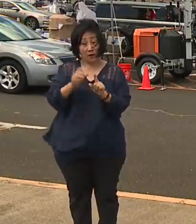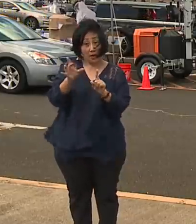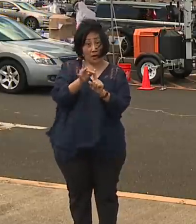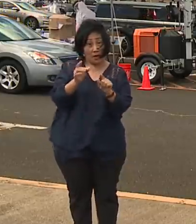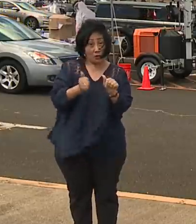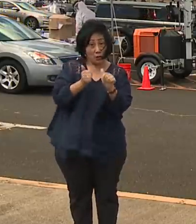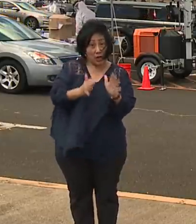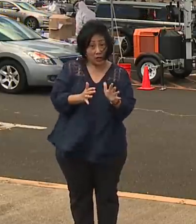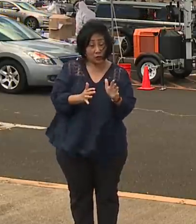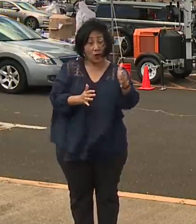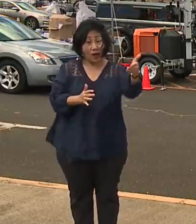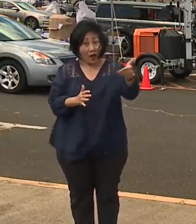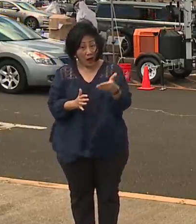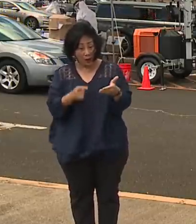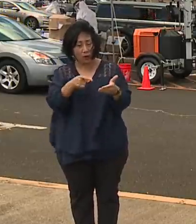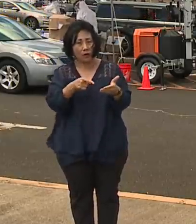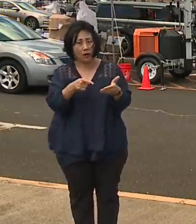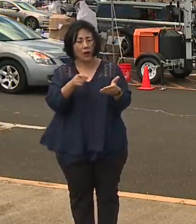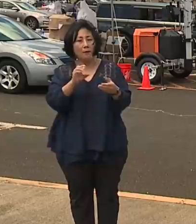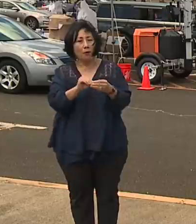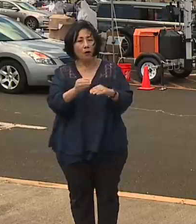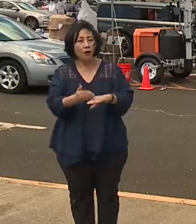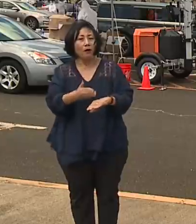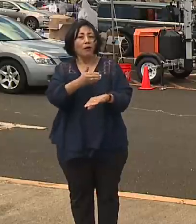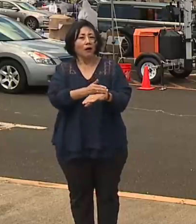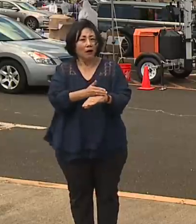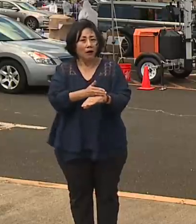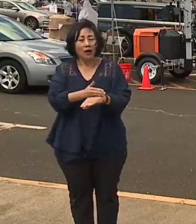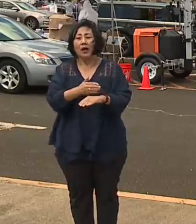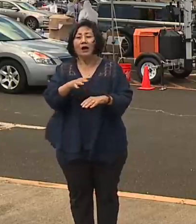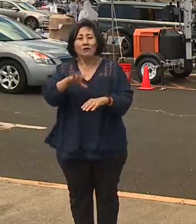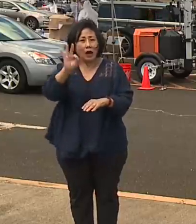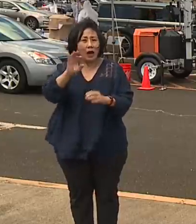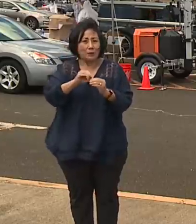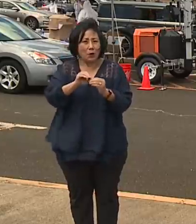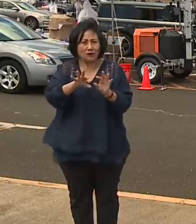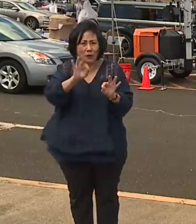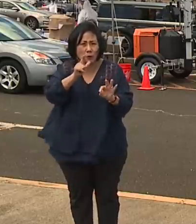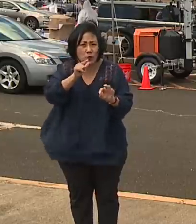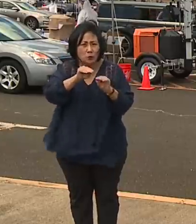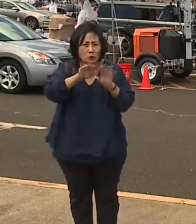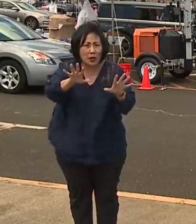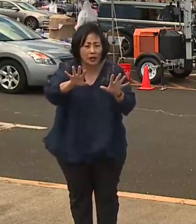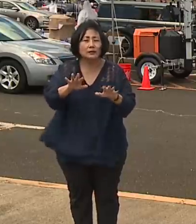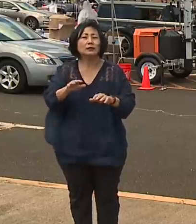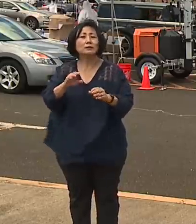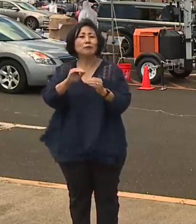we get is one step to a different outcome than what we've had in the past.